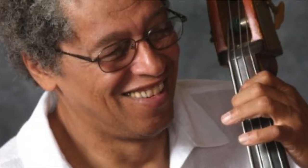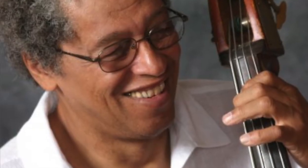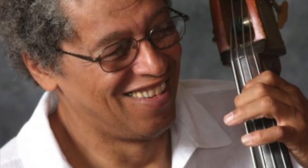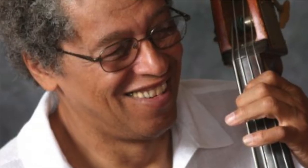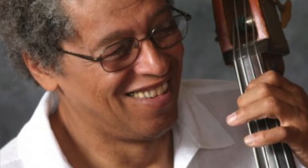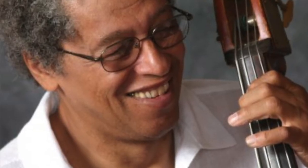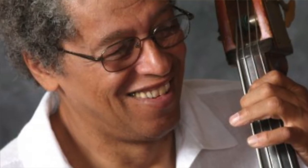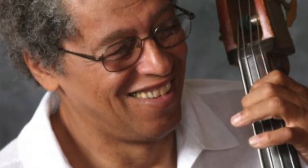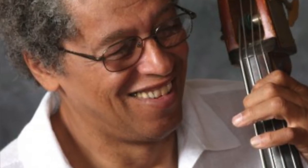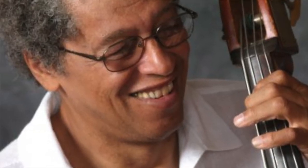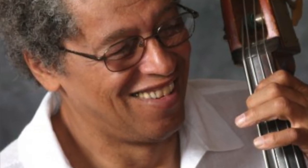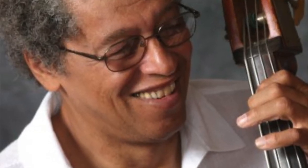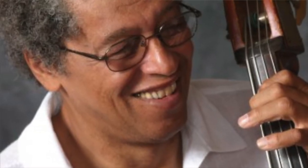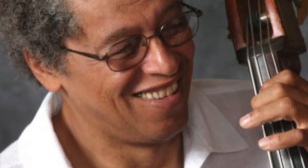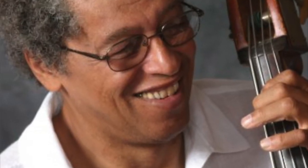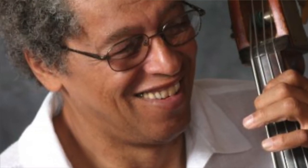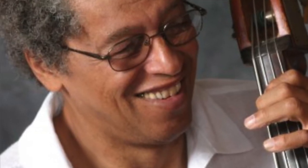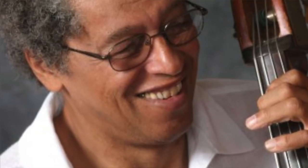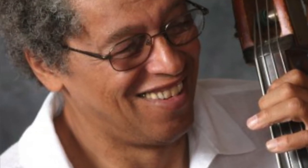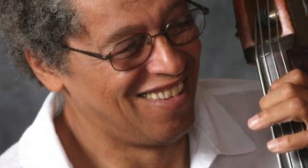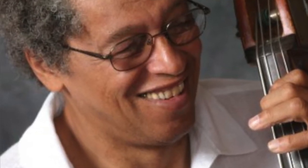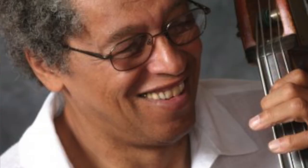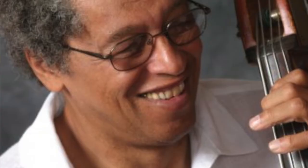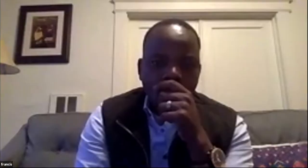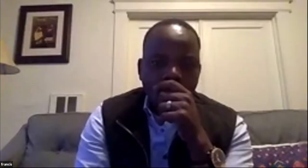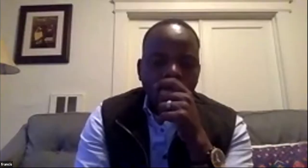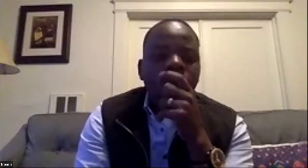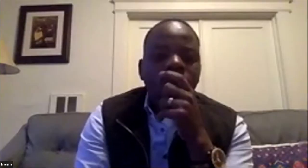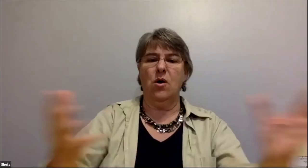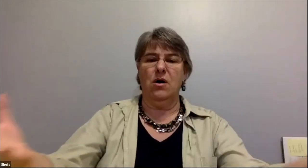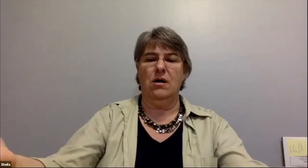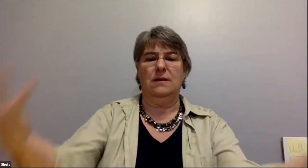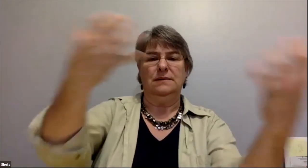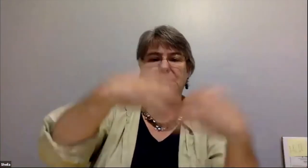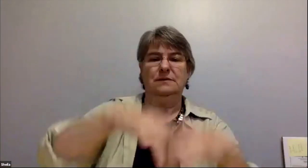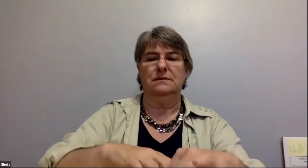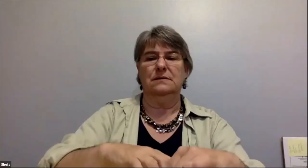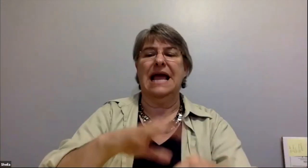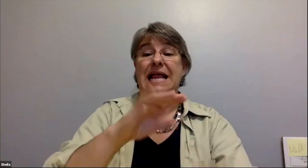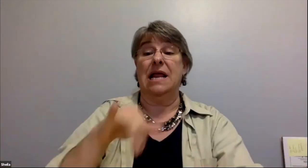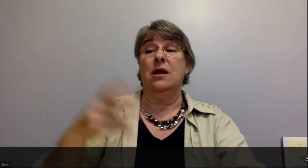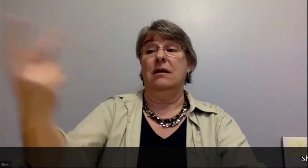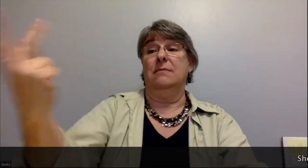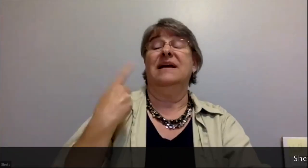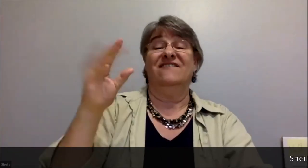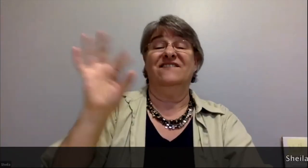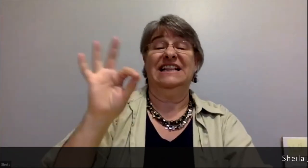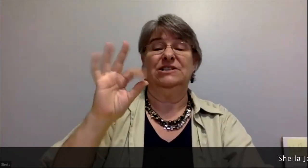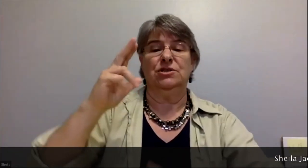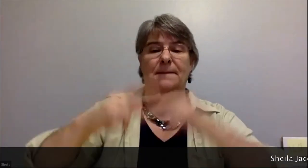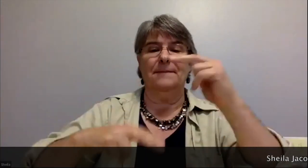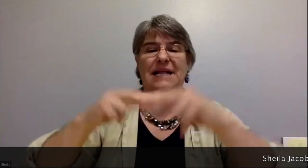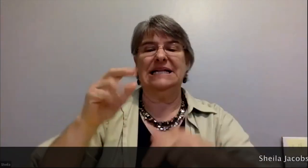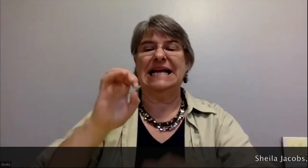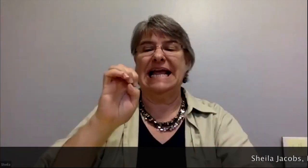systems approach and that's why we use what we're building our police and i we're building what we call an equity accountability